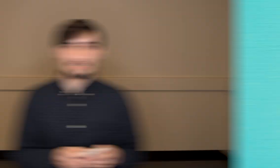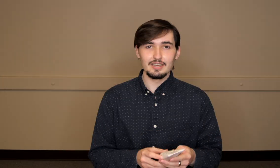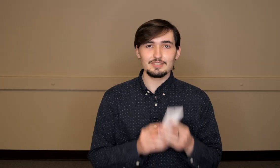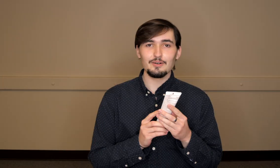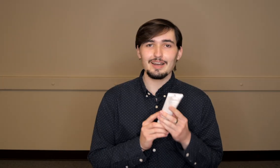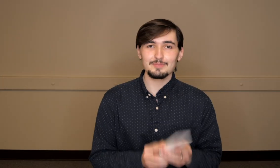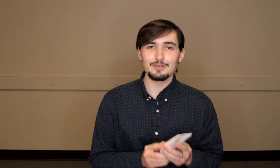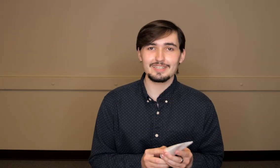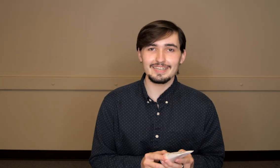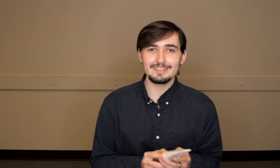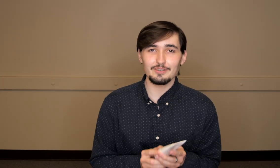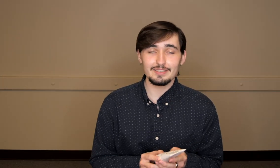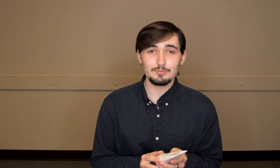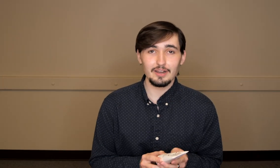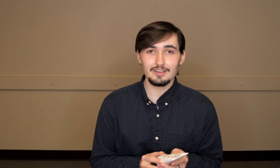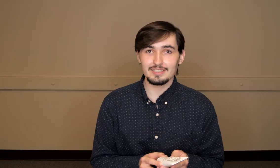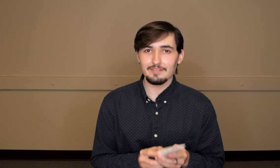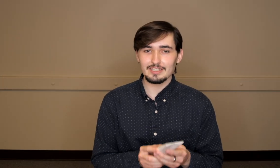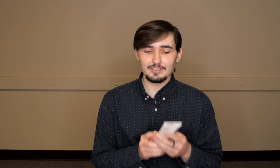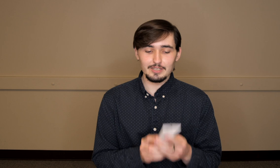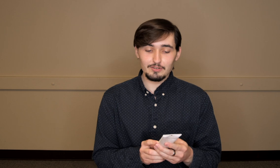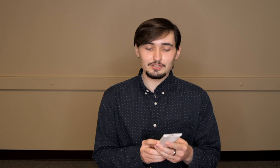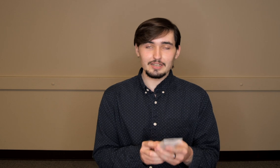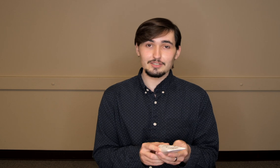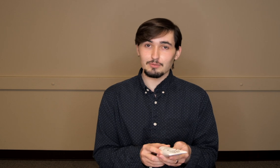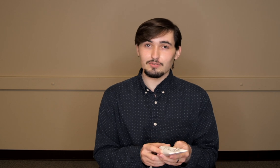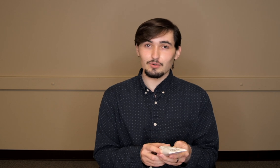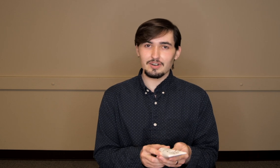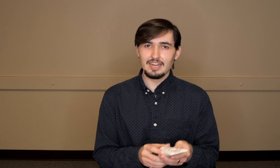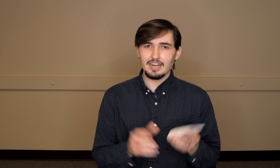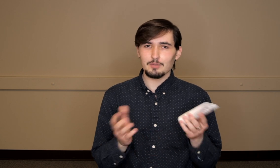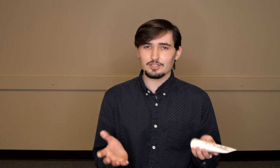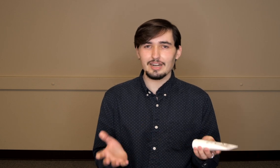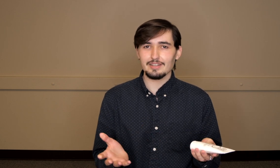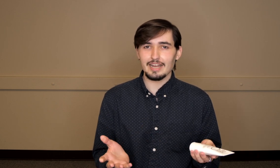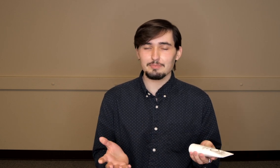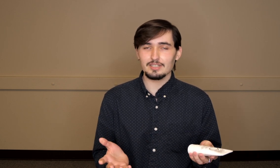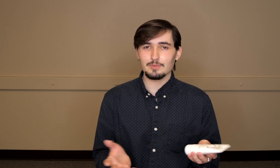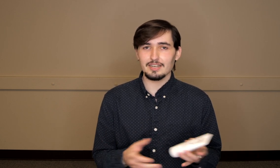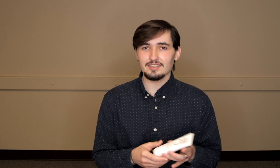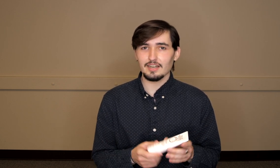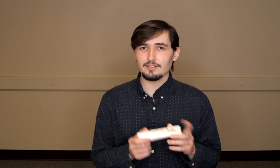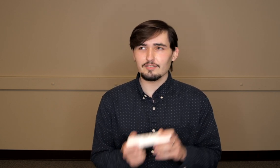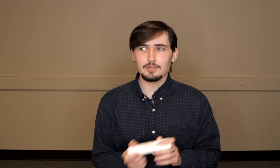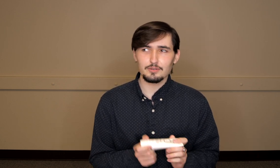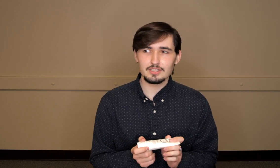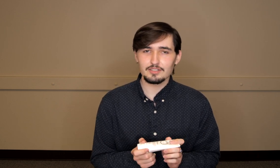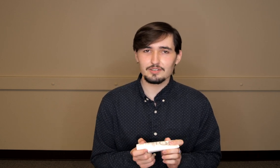So I'm so excited to try this product. I've actually never tried this one before. I'm not sure how that happened because I love mineral sunscreen